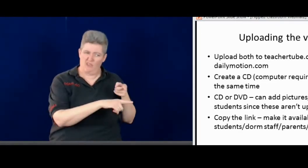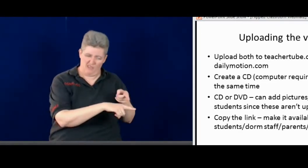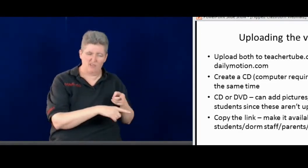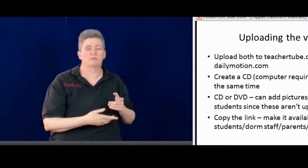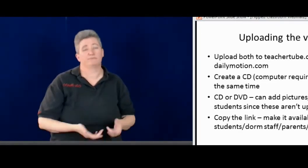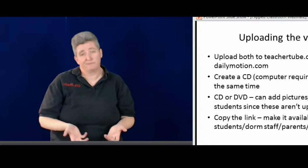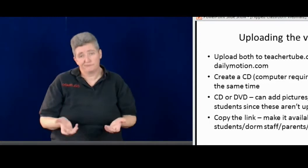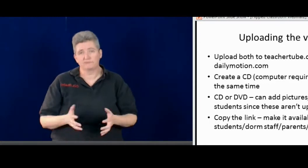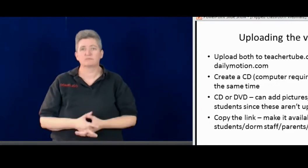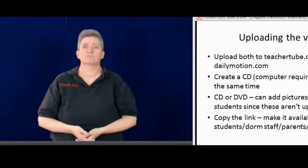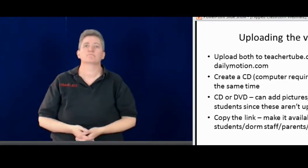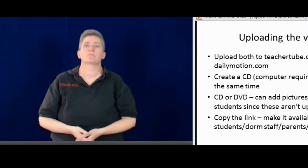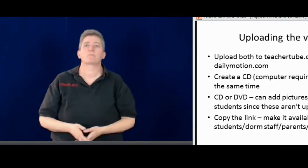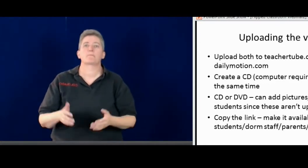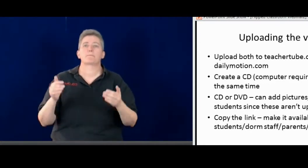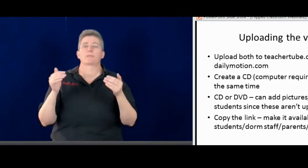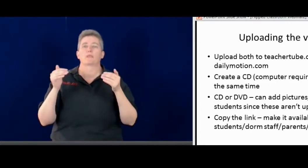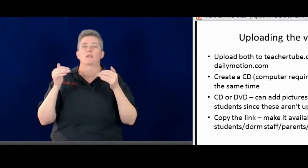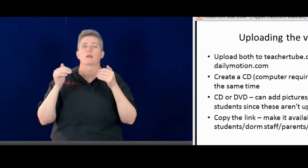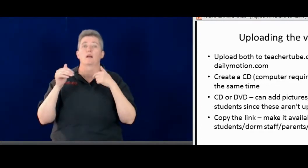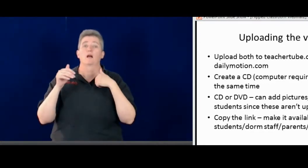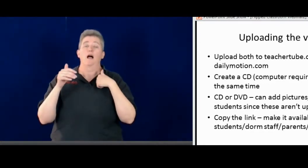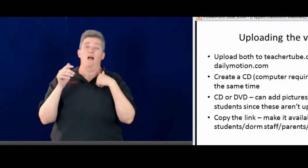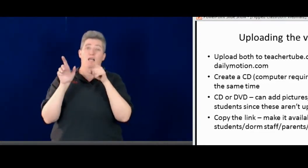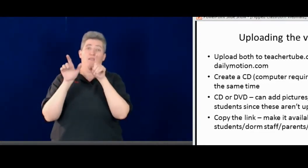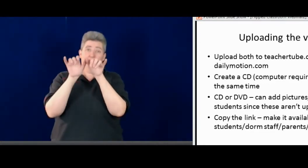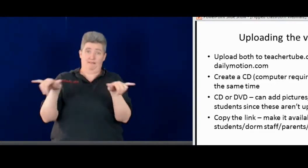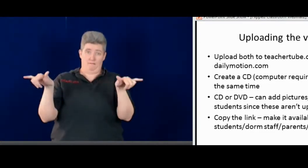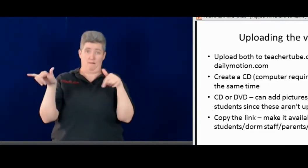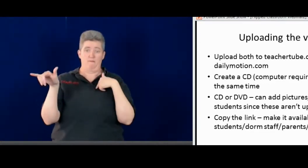waiting. You don't have to wait. It's automatically posted.